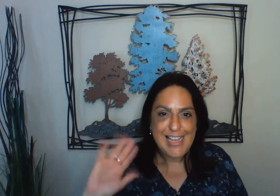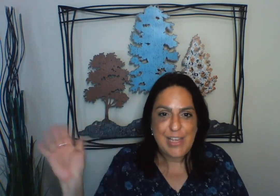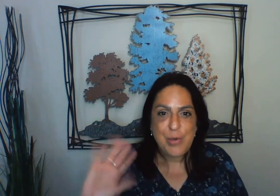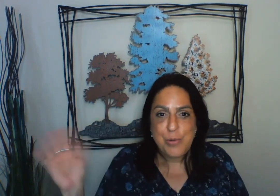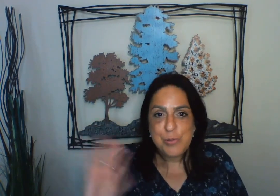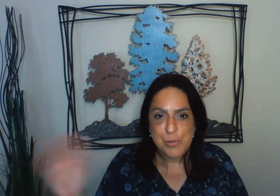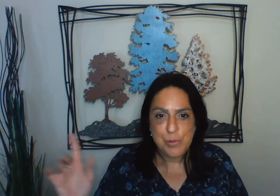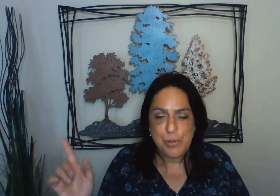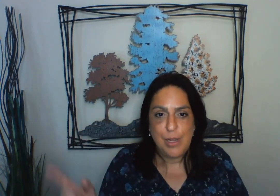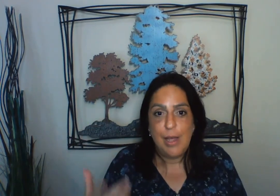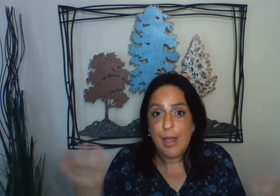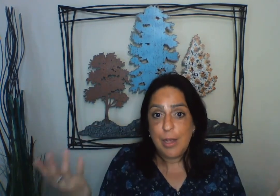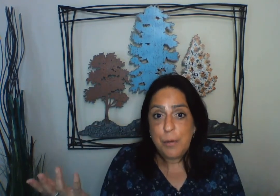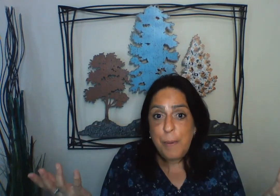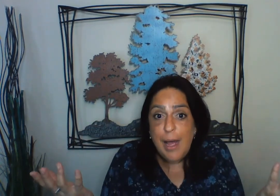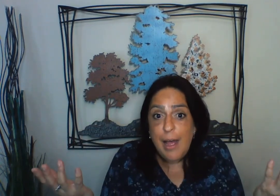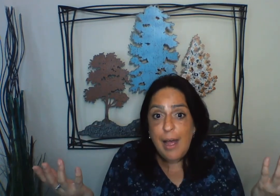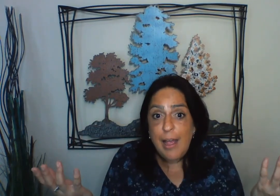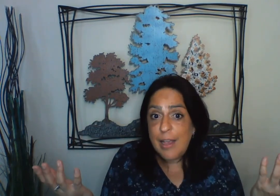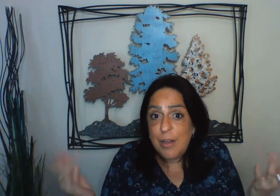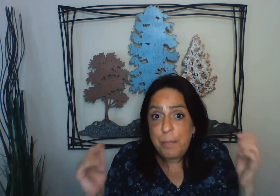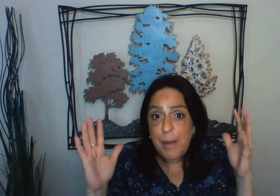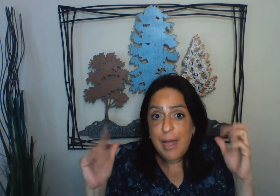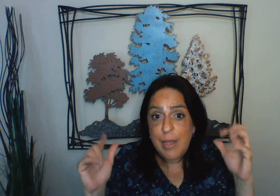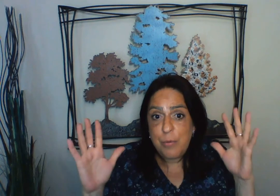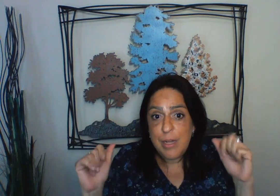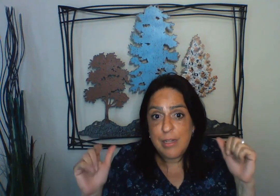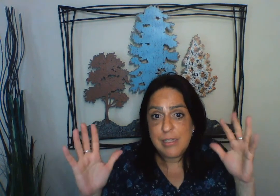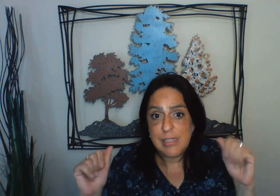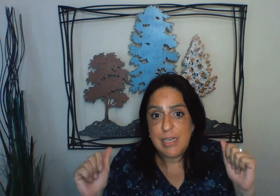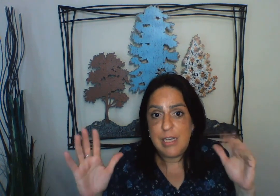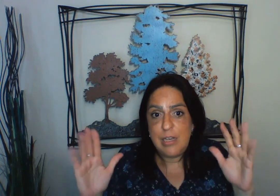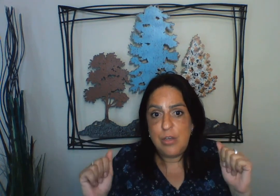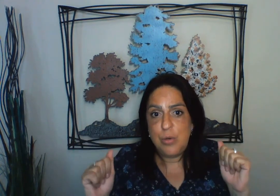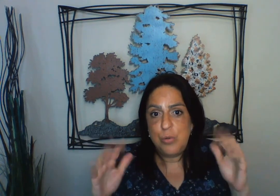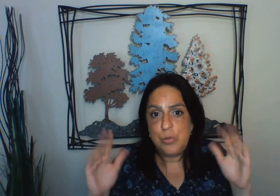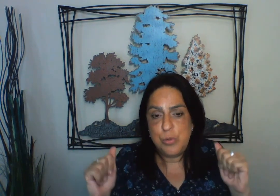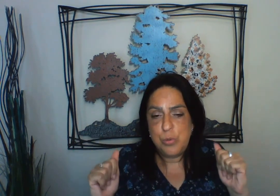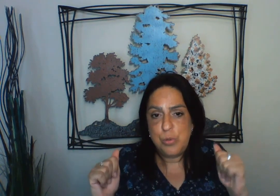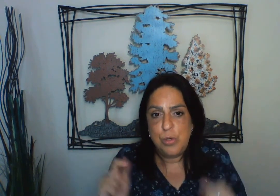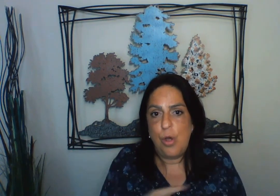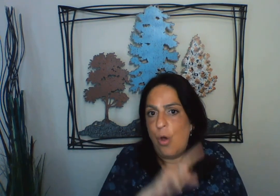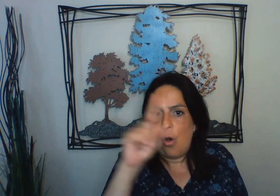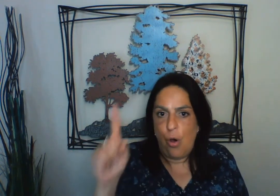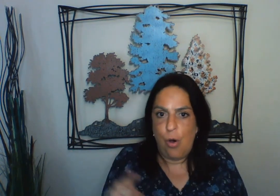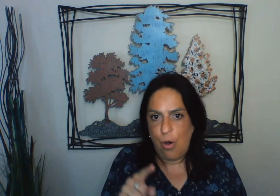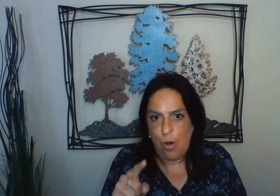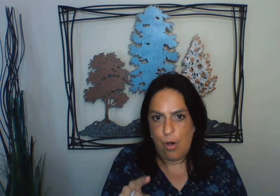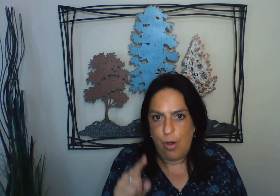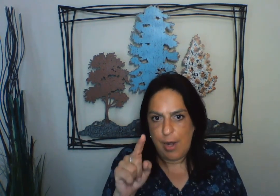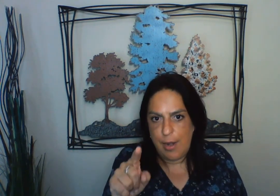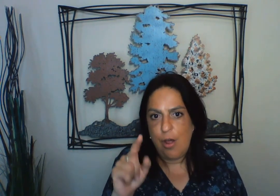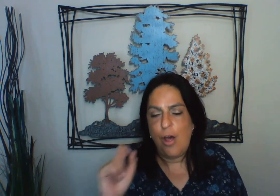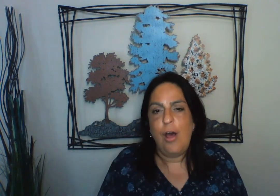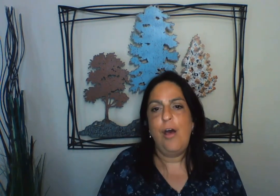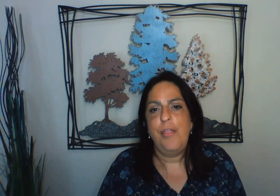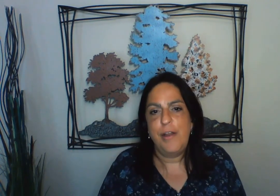you soon. Goodbye, goodbye. We'll see you soon. On another